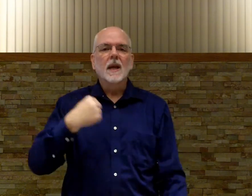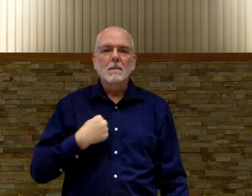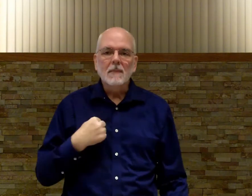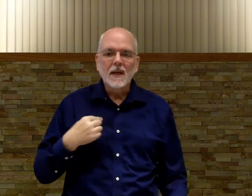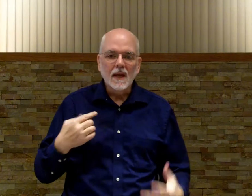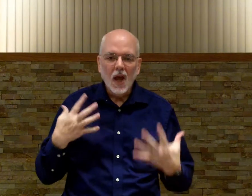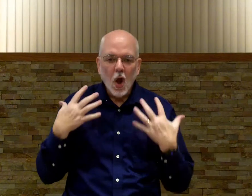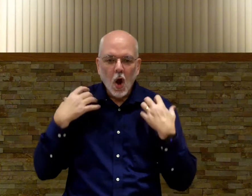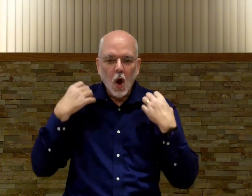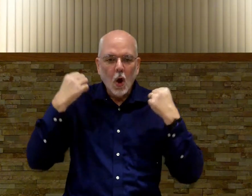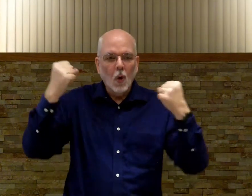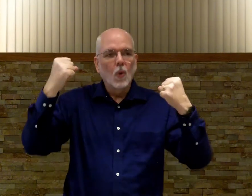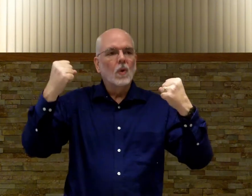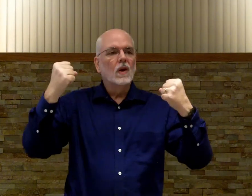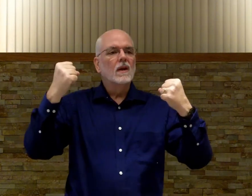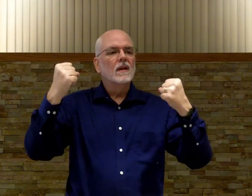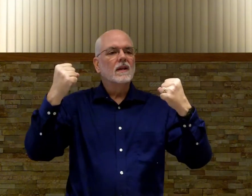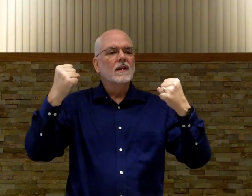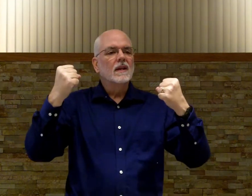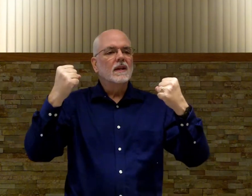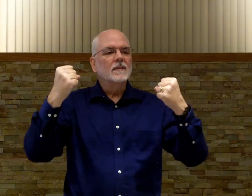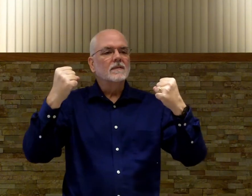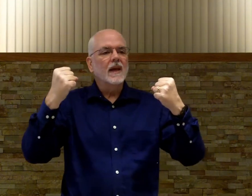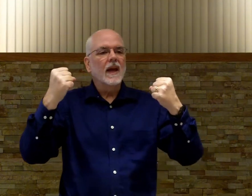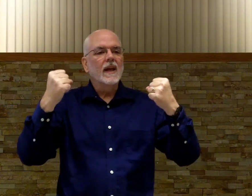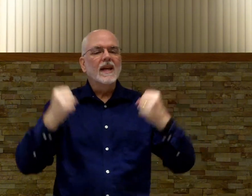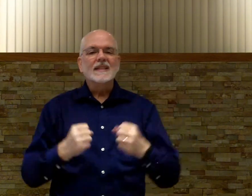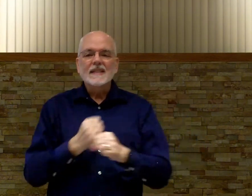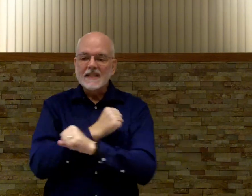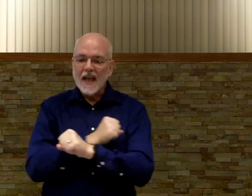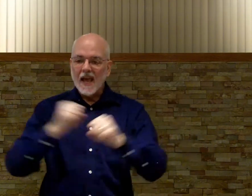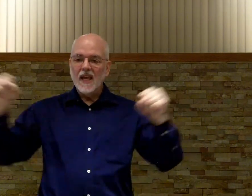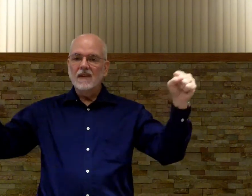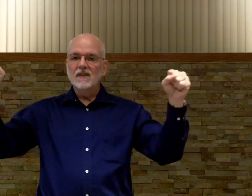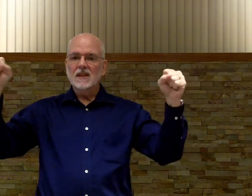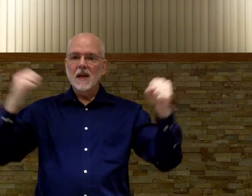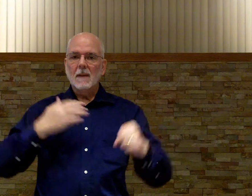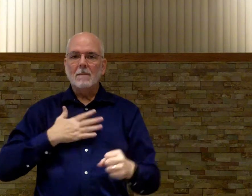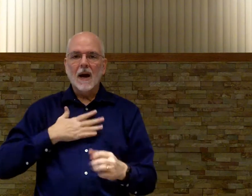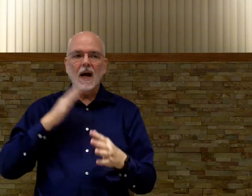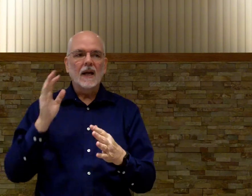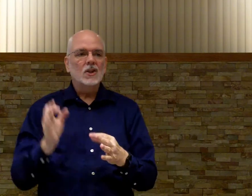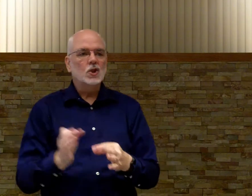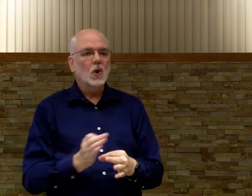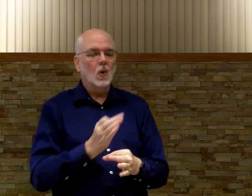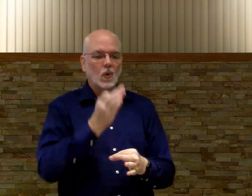me whole okay saves my soul